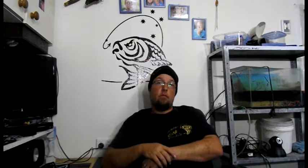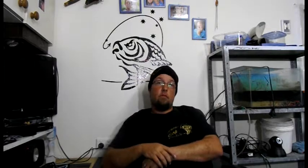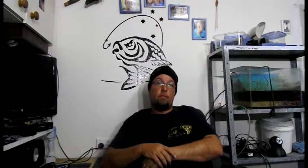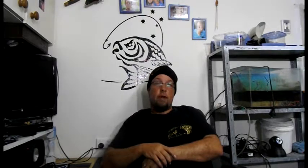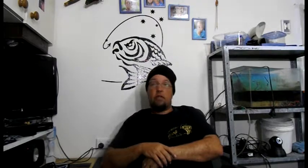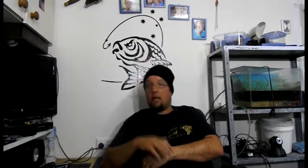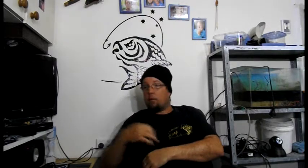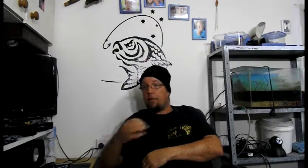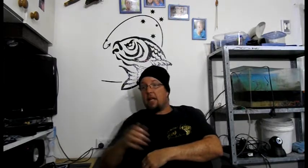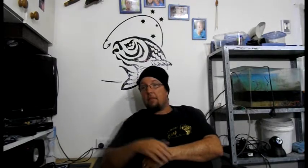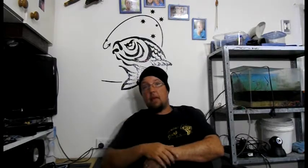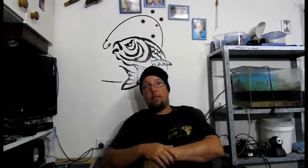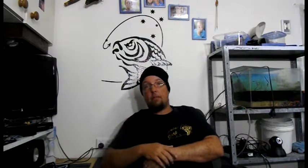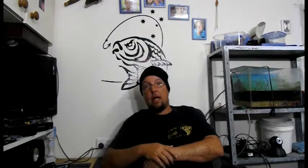Parents don't want to pay the money for bait.